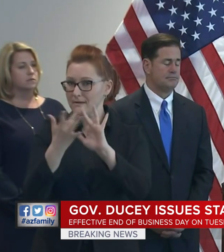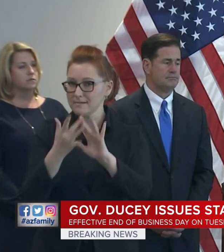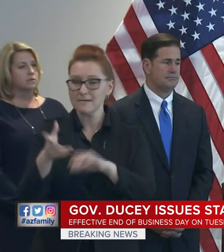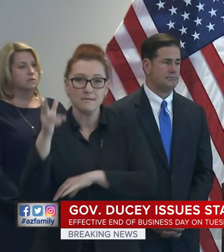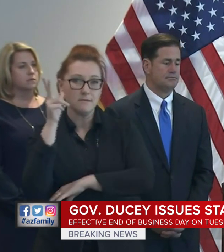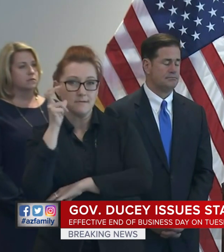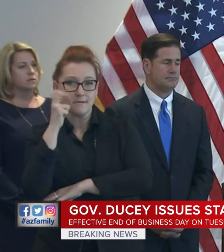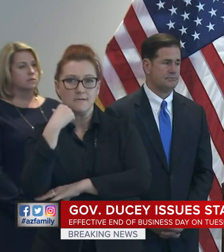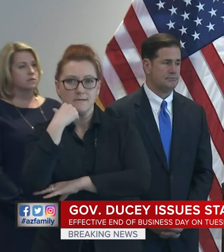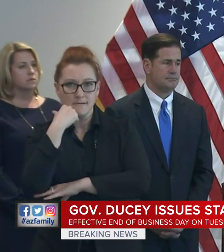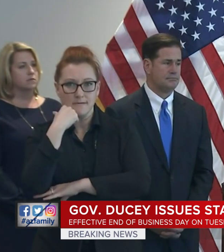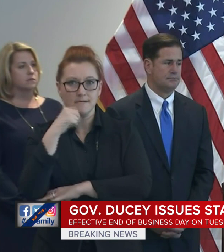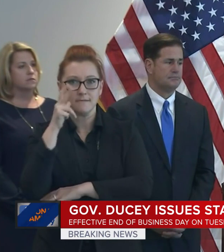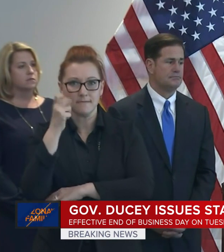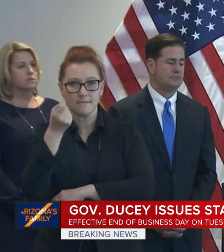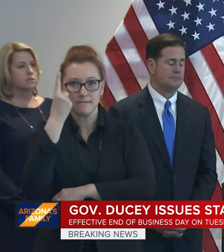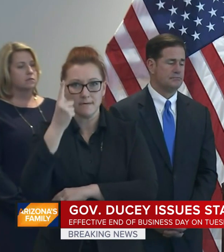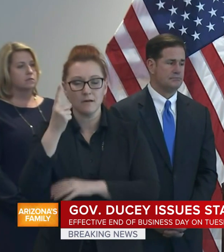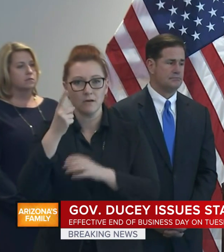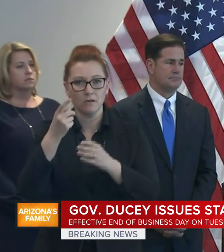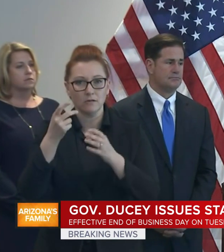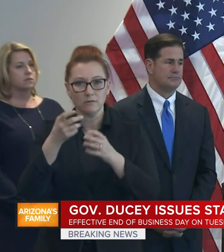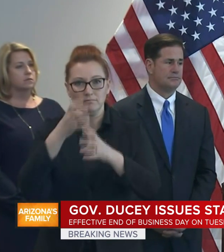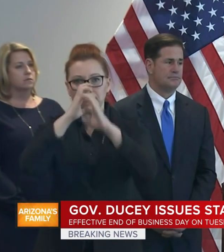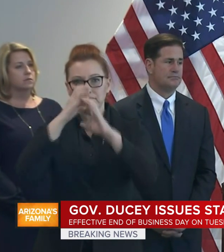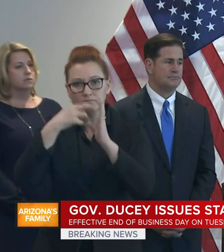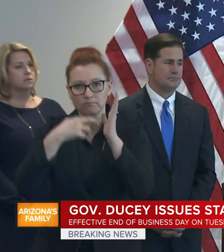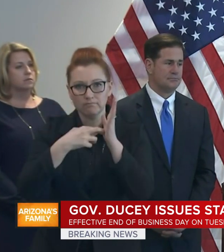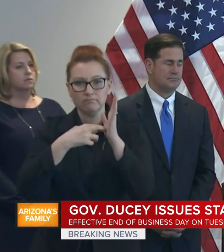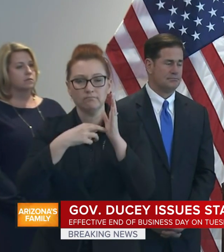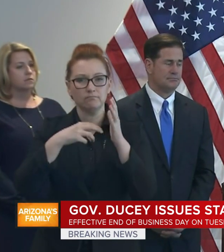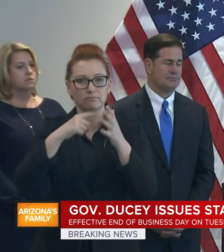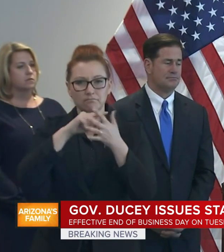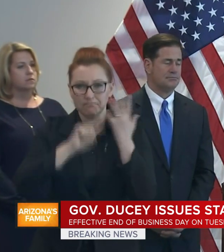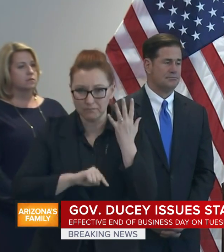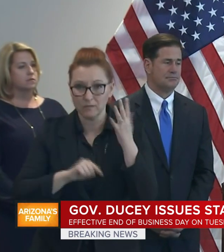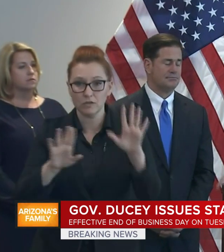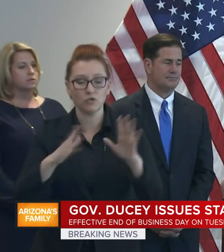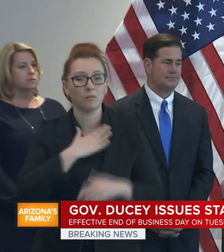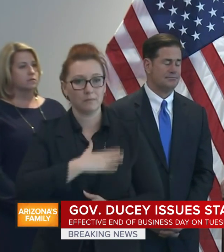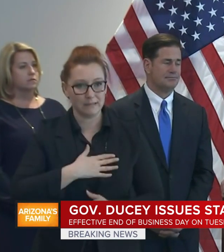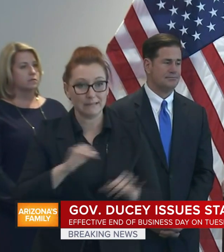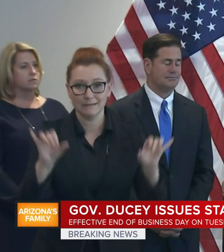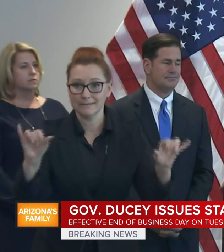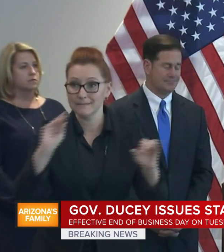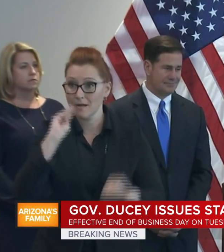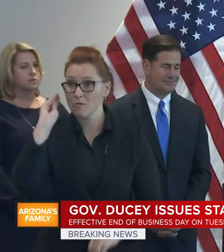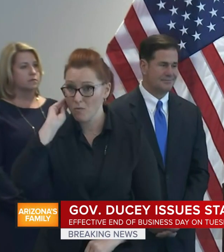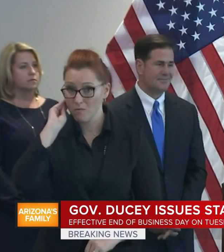are relying on that. So stay home, and take care, and be safe.